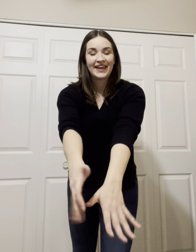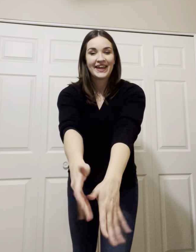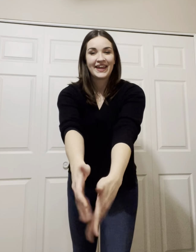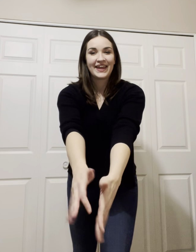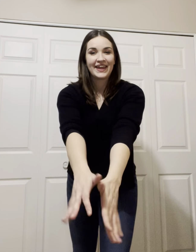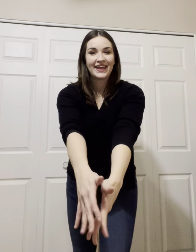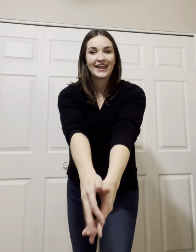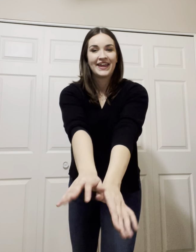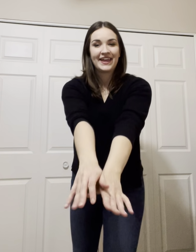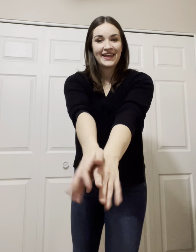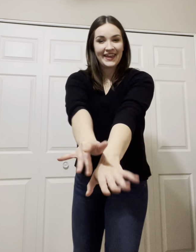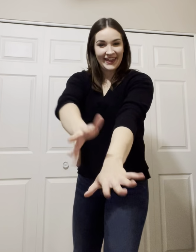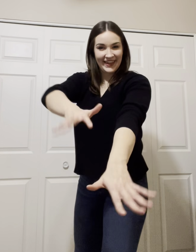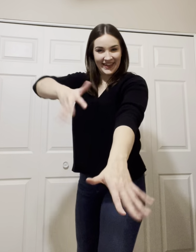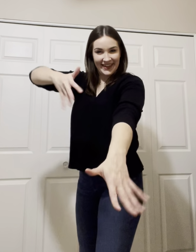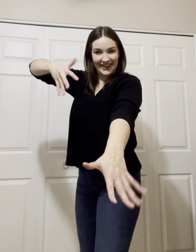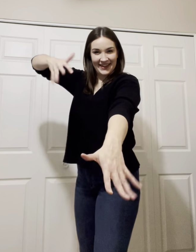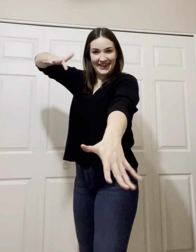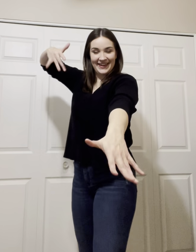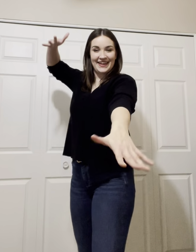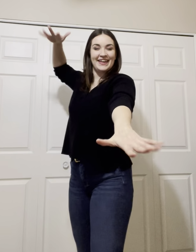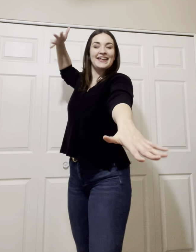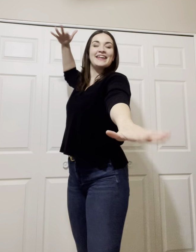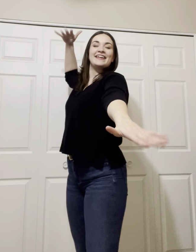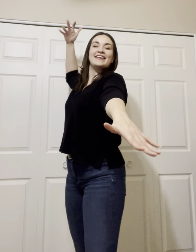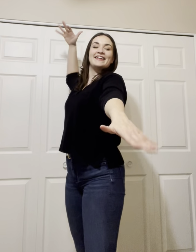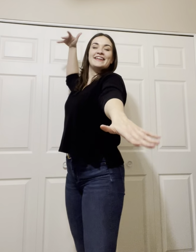I got a little hat. Yeah, let's go!